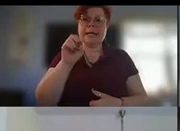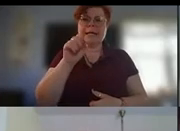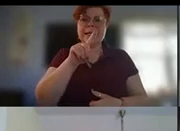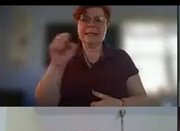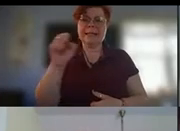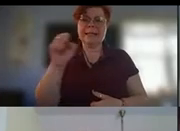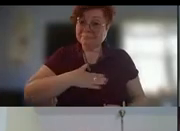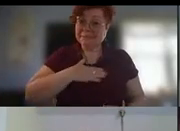there